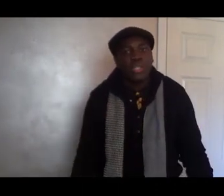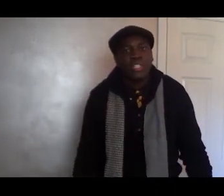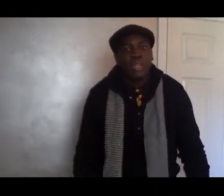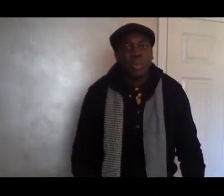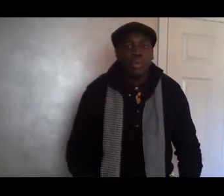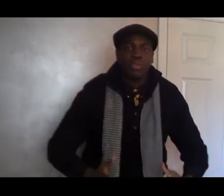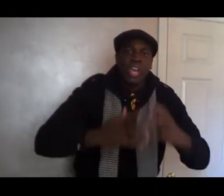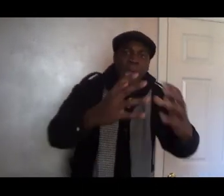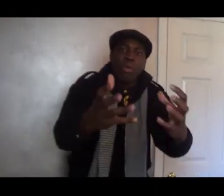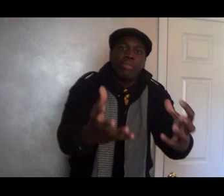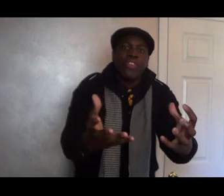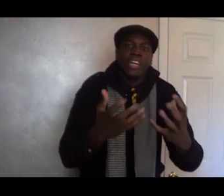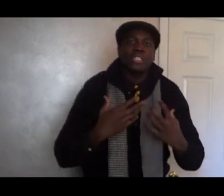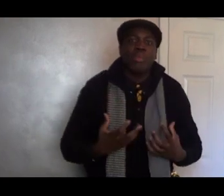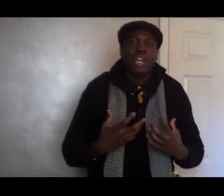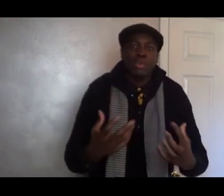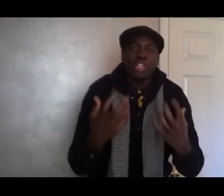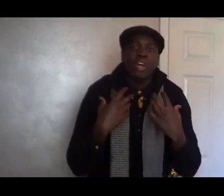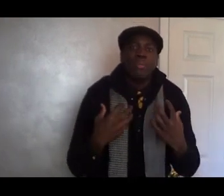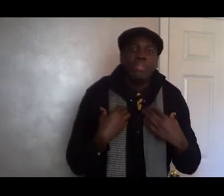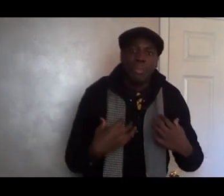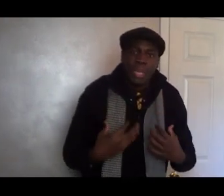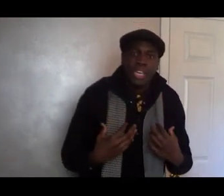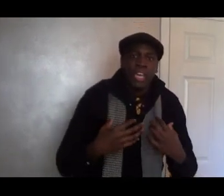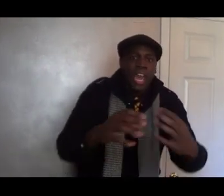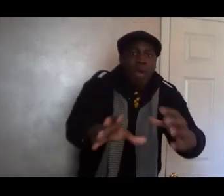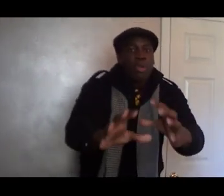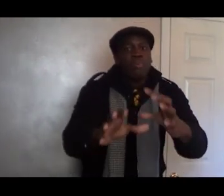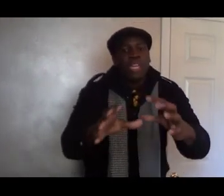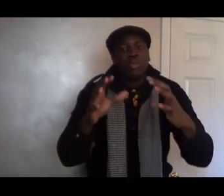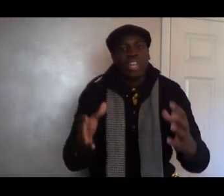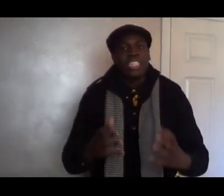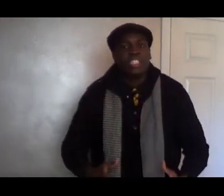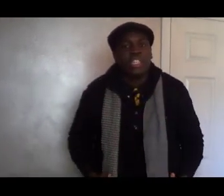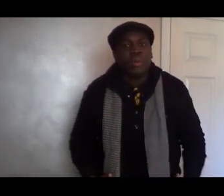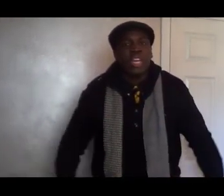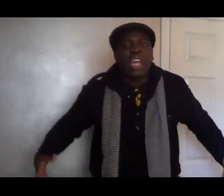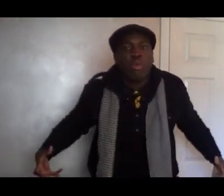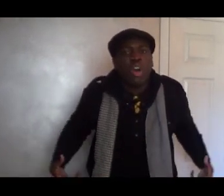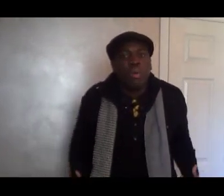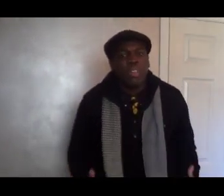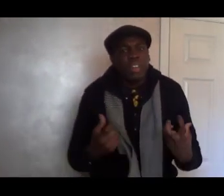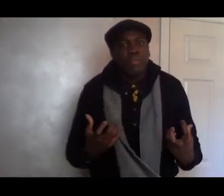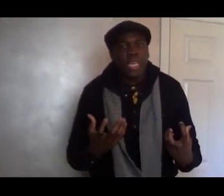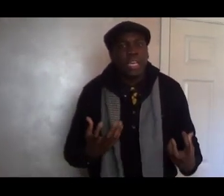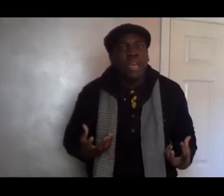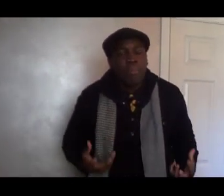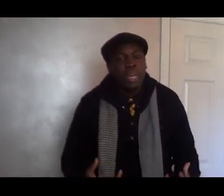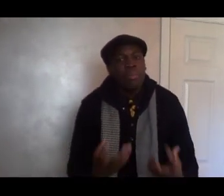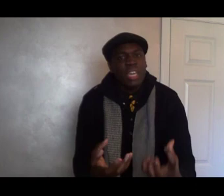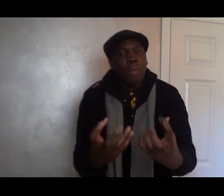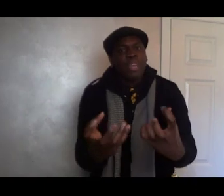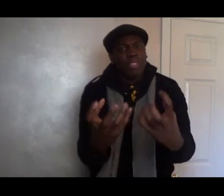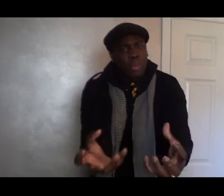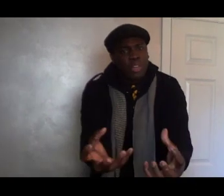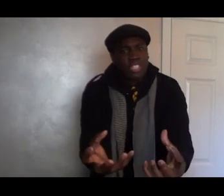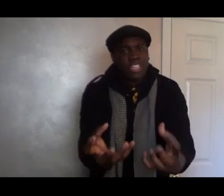to improve. I want to find somebody who will love me for me. I want to be in a relationship that will uplift me, build me up as a person.